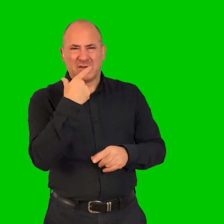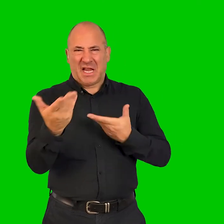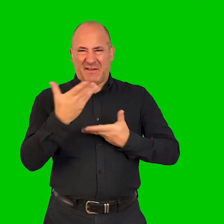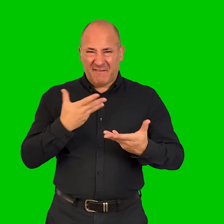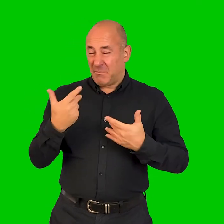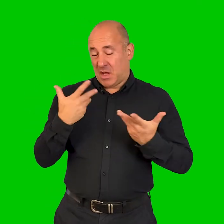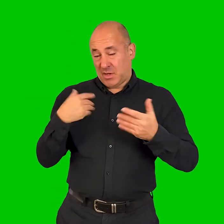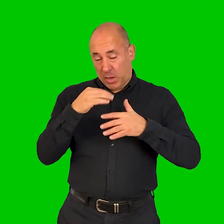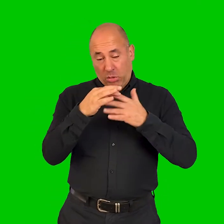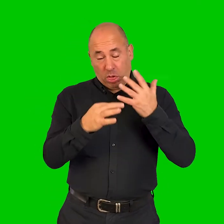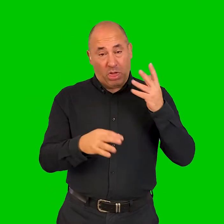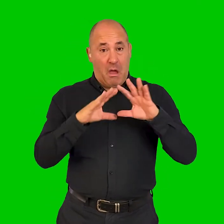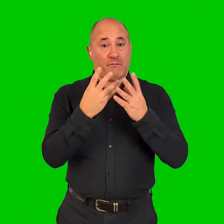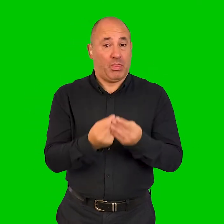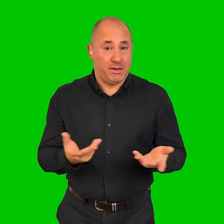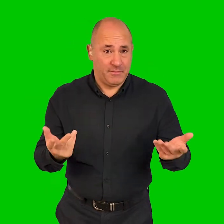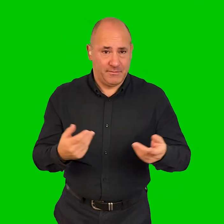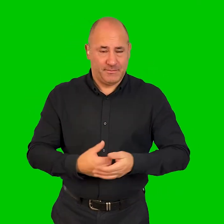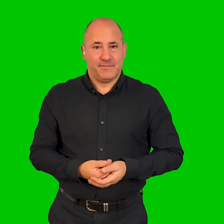something, for a diagnosis I probably don't have,